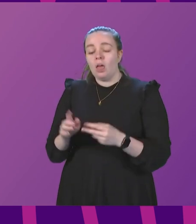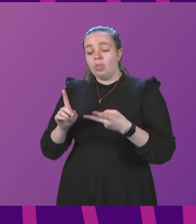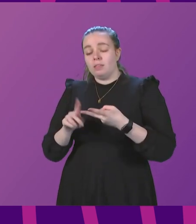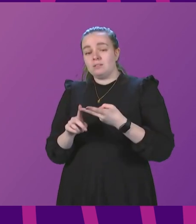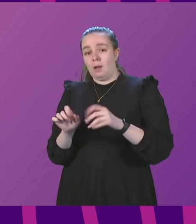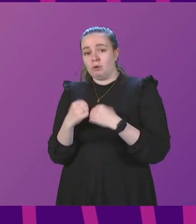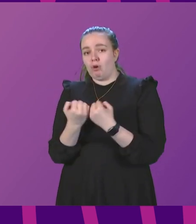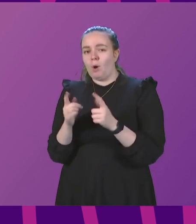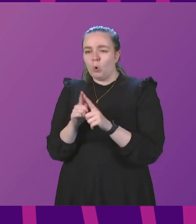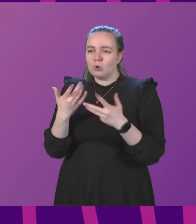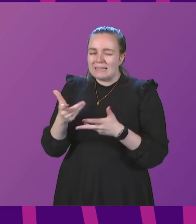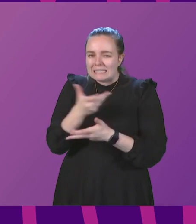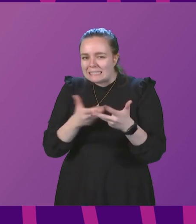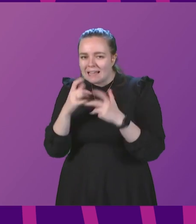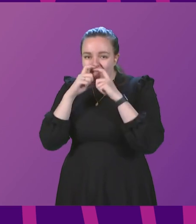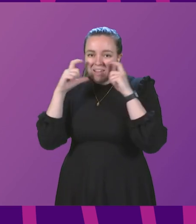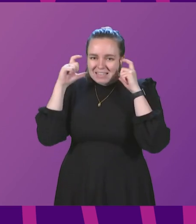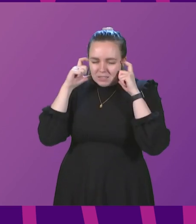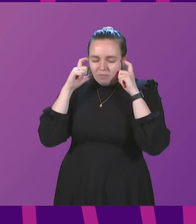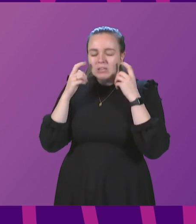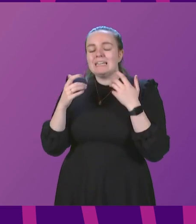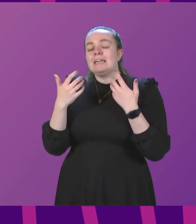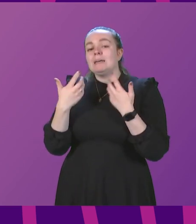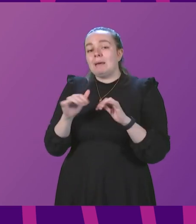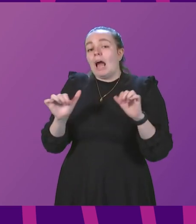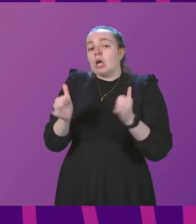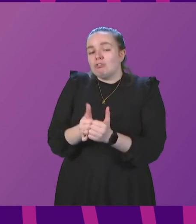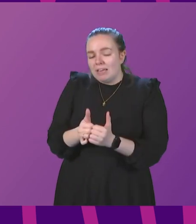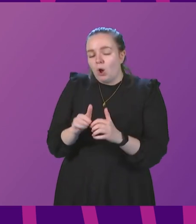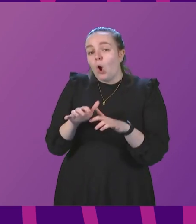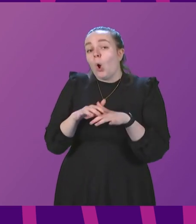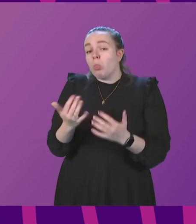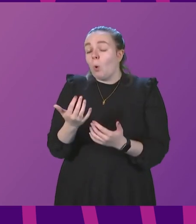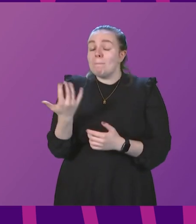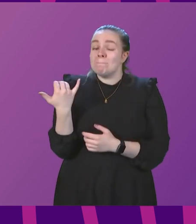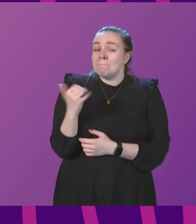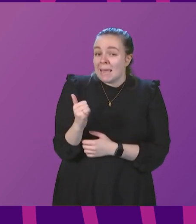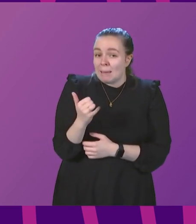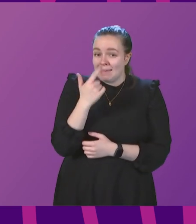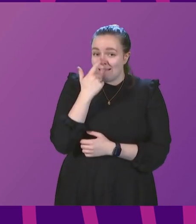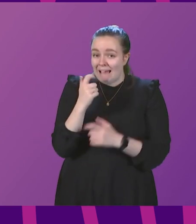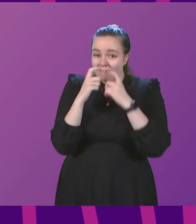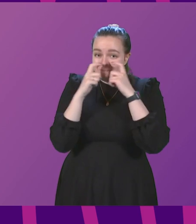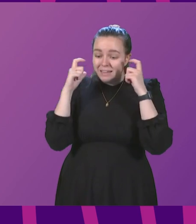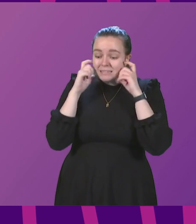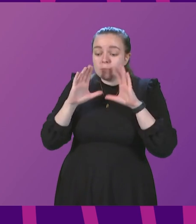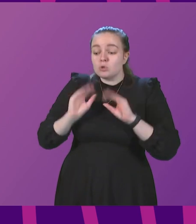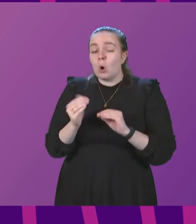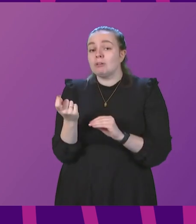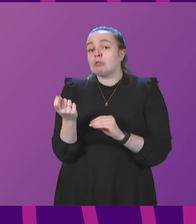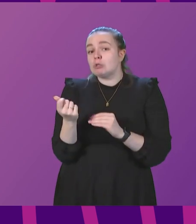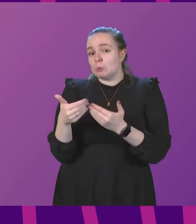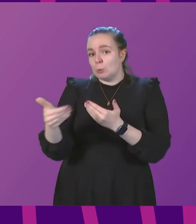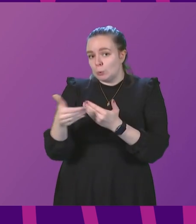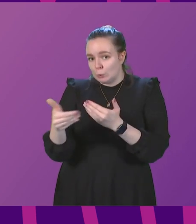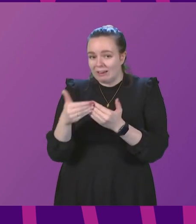considered the issue of face coverings last week. It concluded that although we may be close to the time when face coverings no longer need to be worn